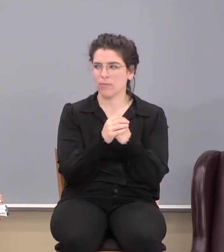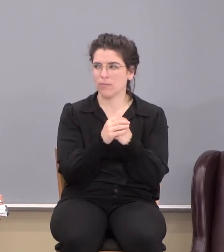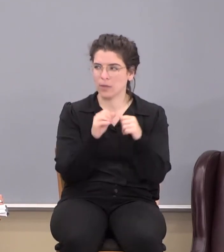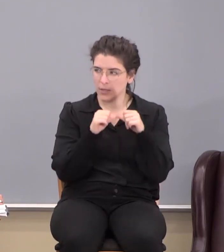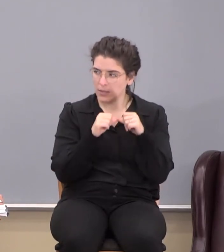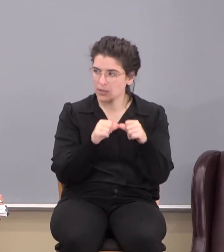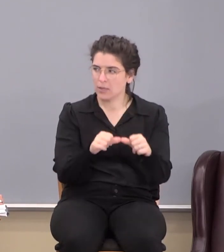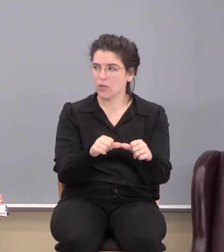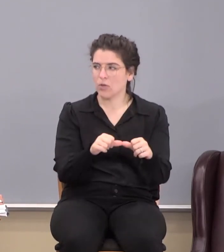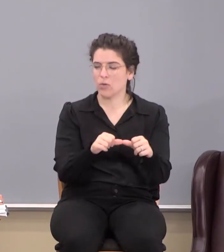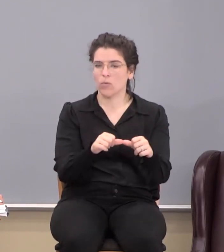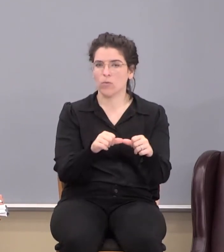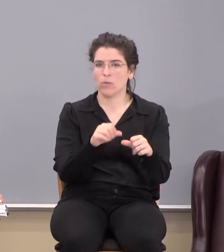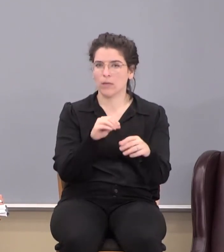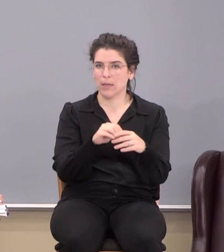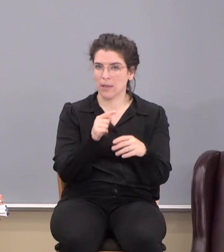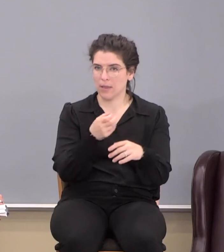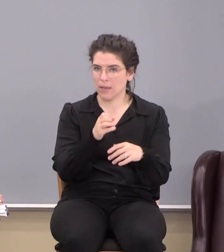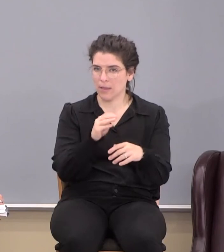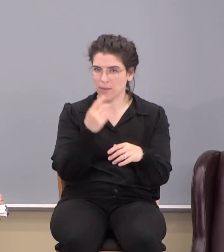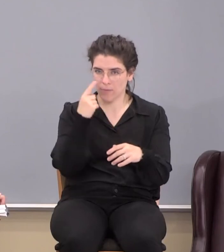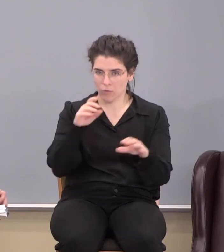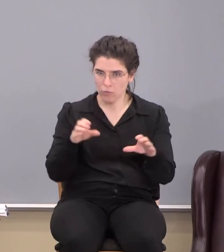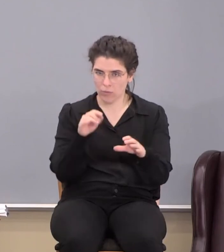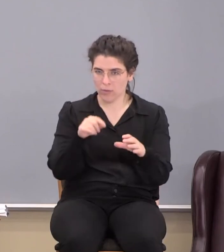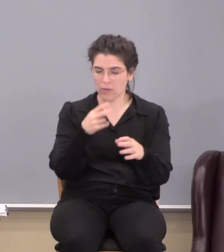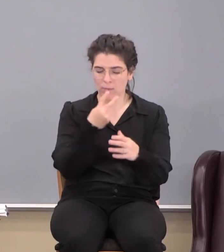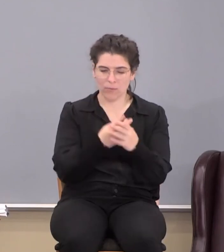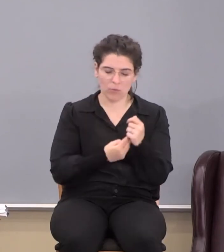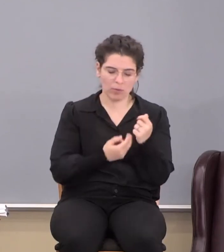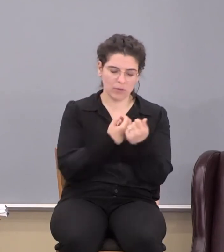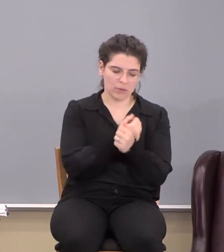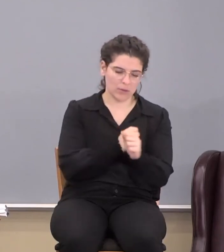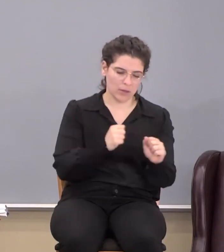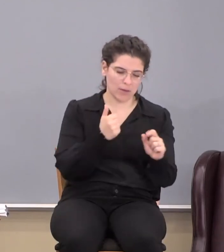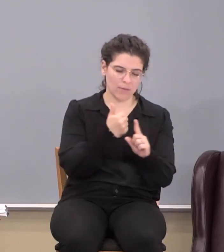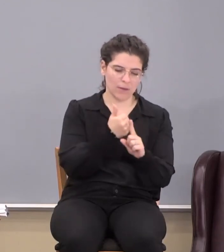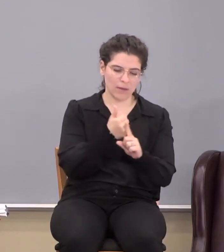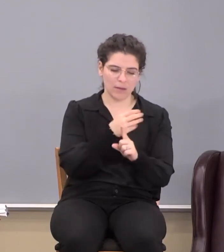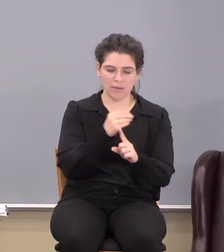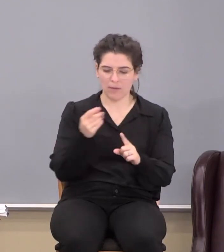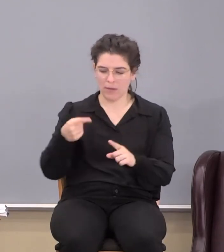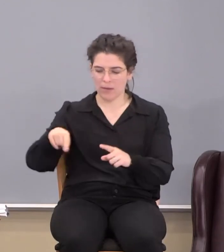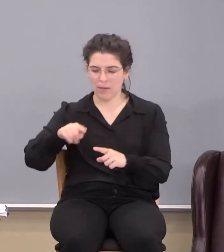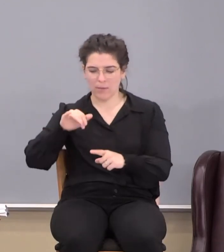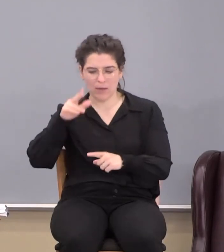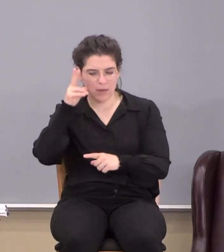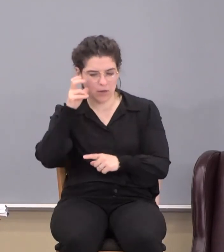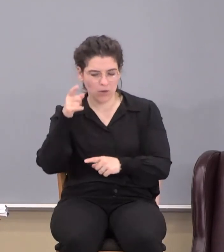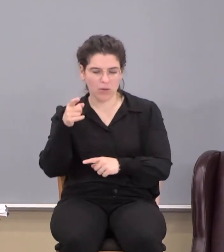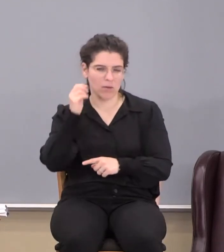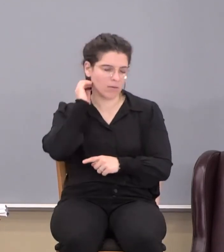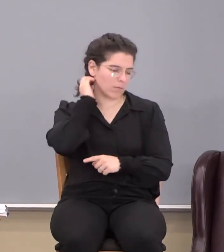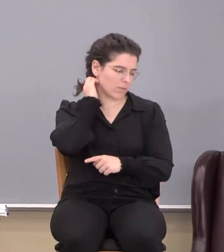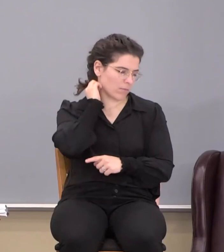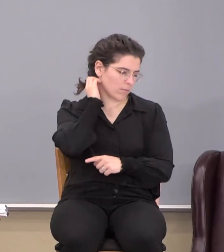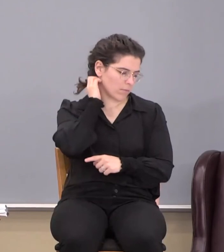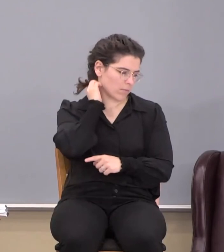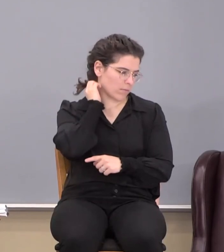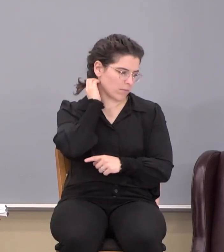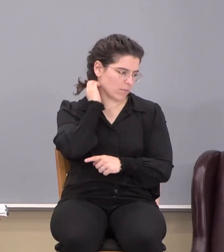Continue in them. For in doing this thou shalt both save thyself and them that most hear thee. Those that will listen